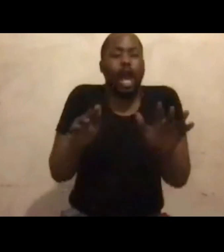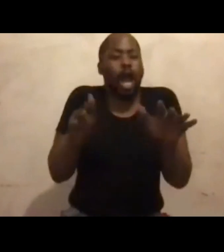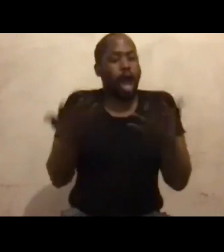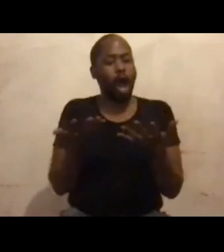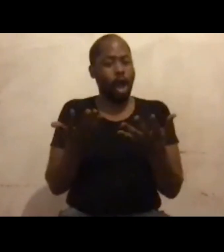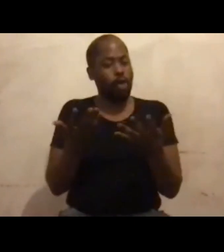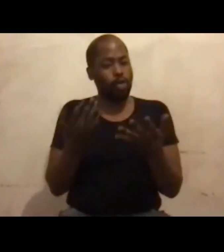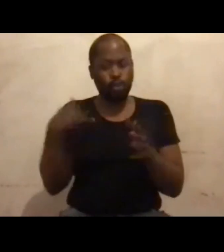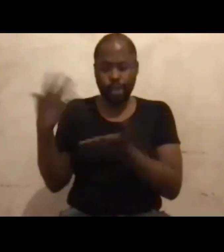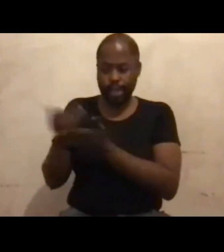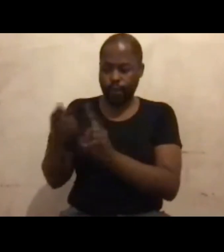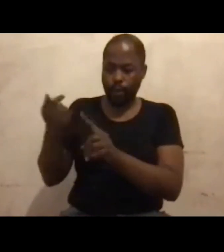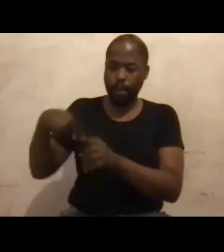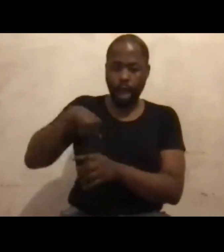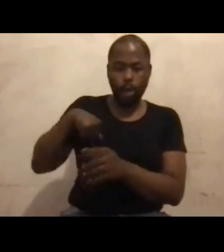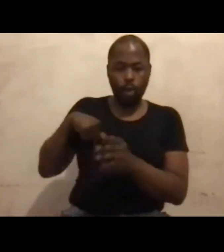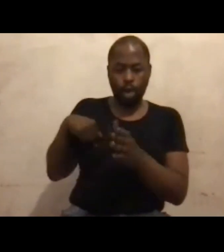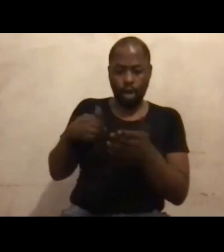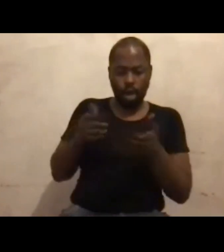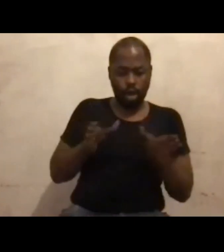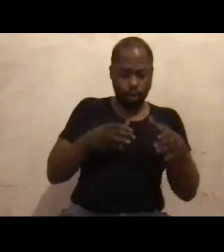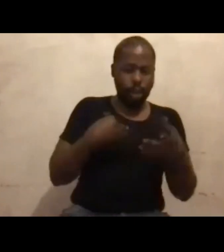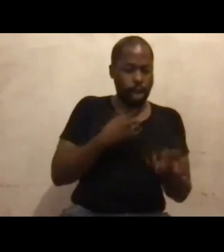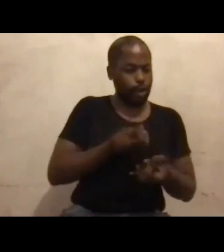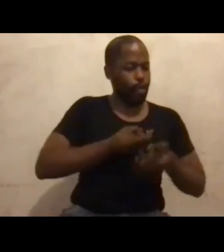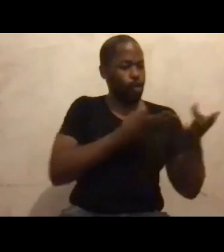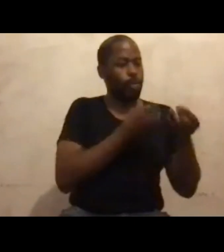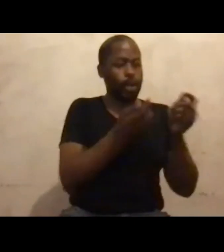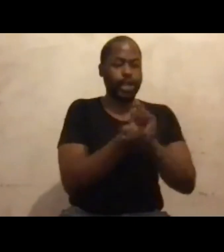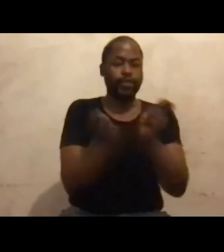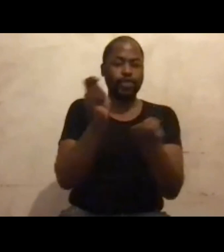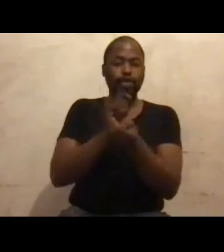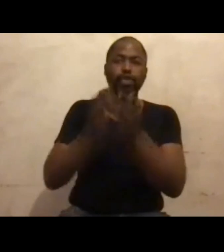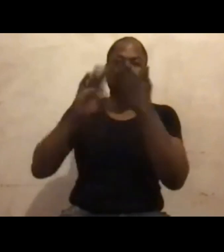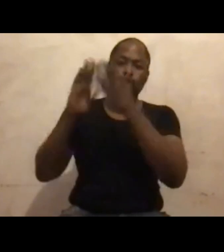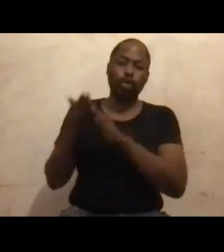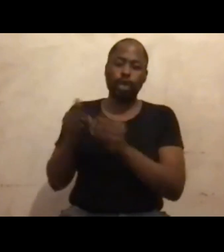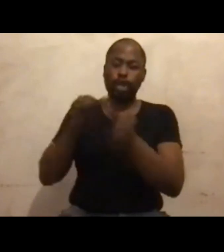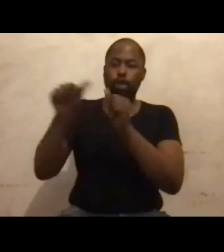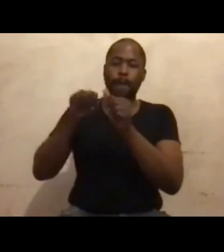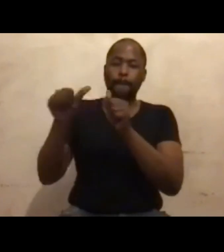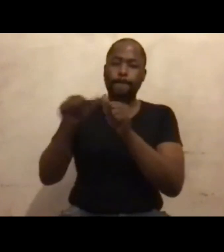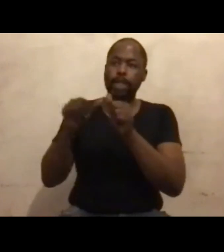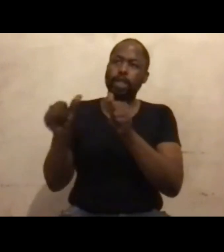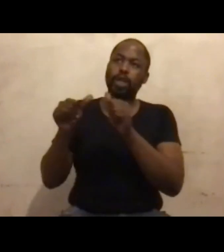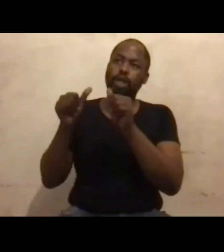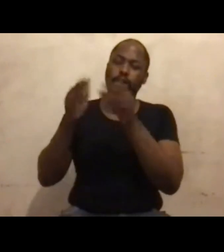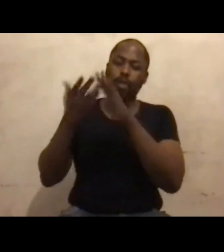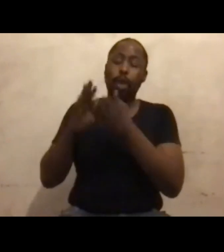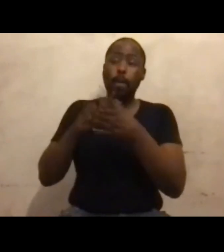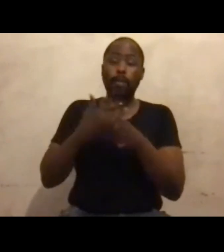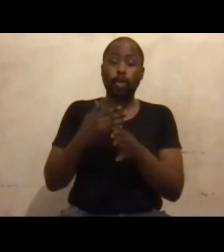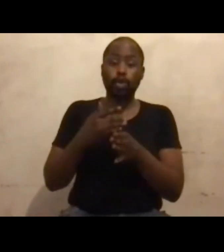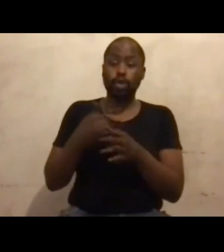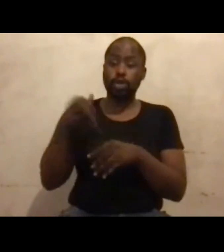mojo and contribute in changing the society into a better society? Because for as long as we leave